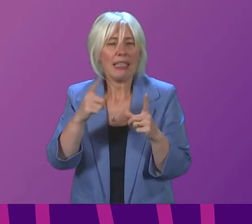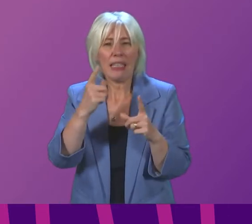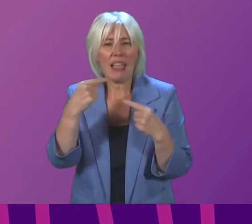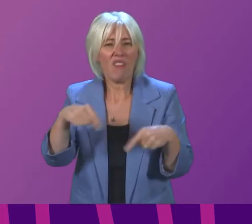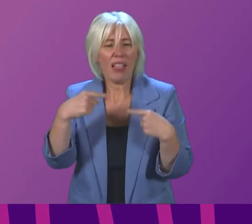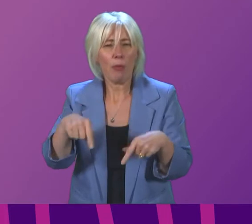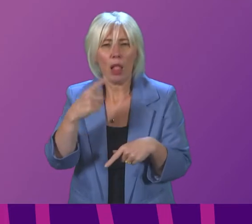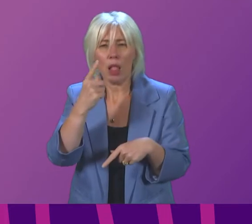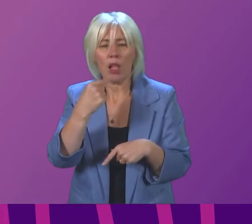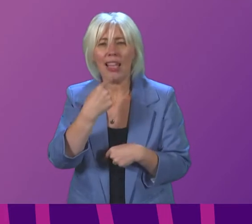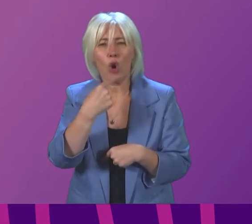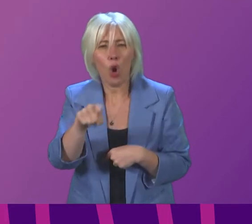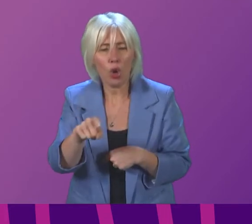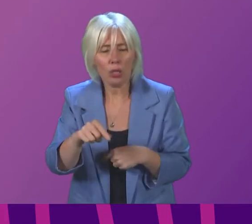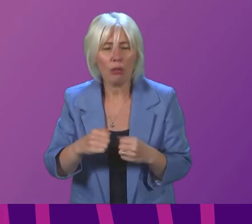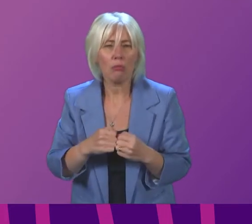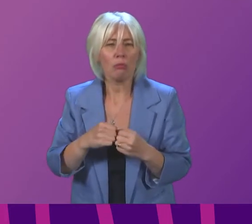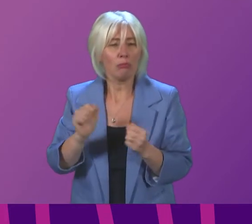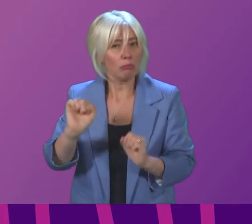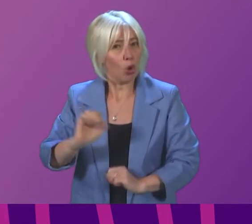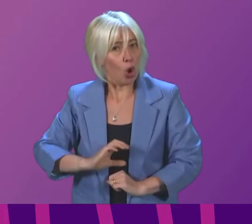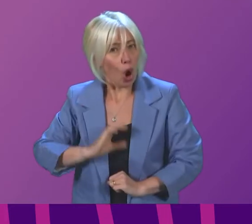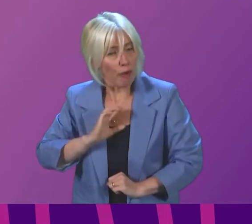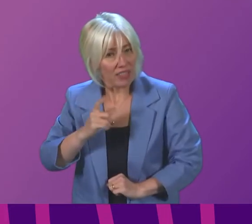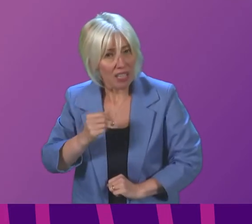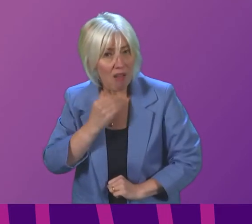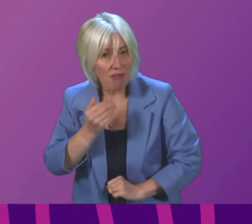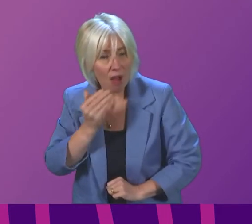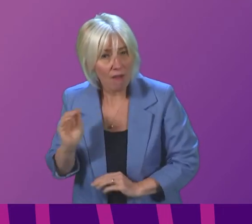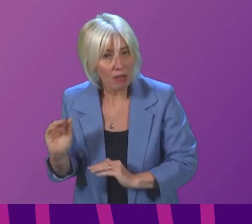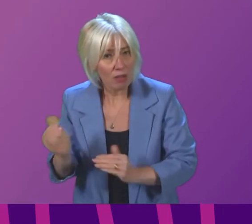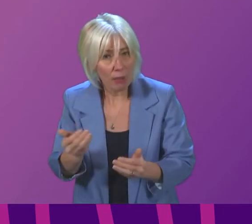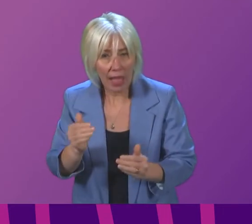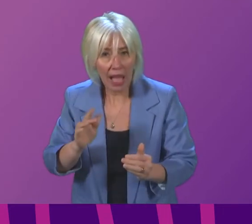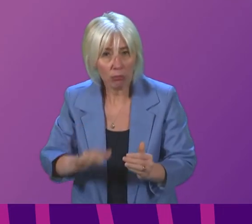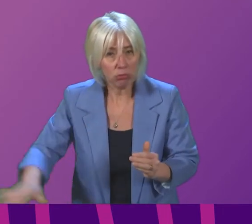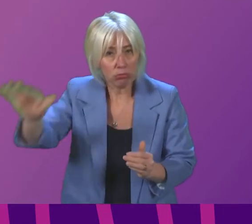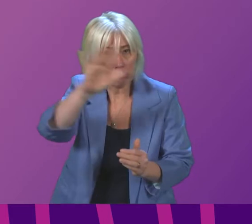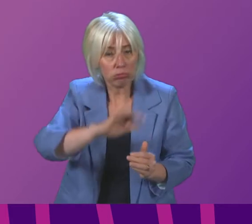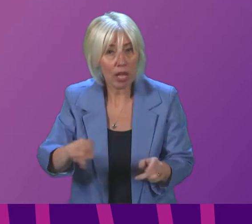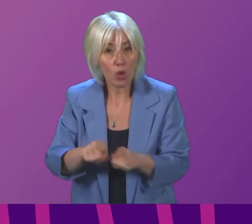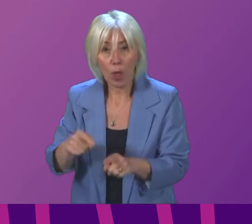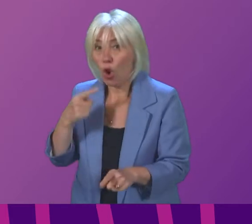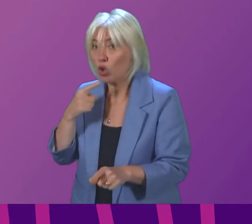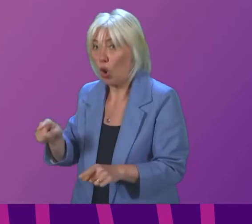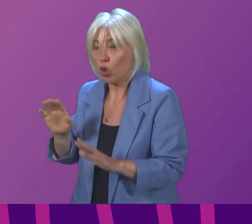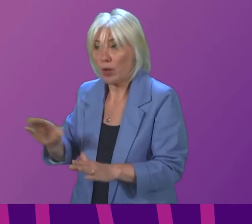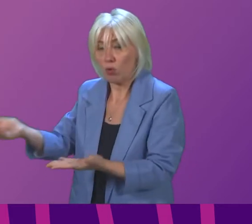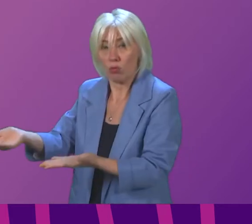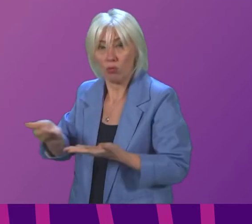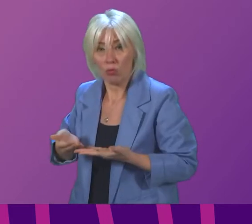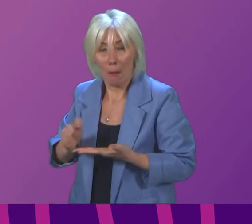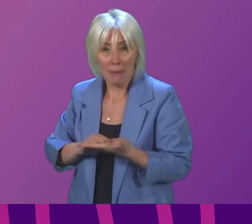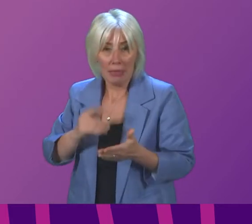can I ask whether or not she is confident there is sufficient supply both in current circulation and on order to enable people to